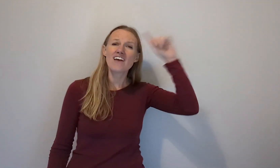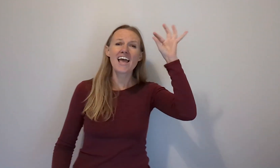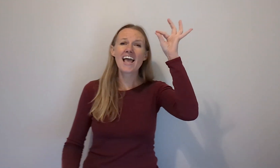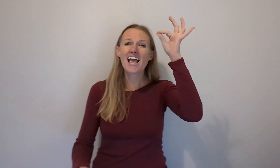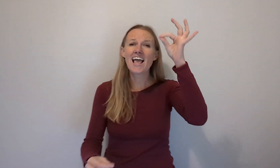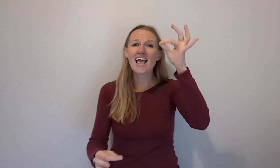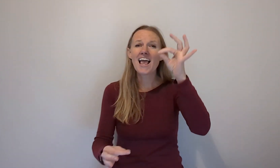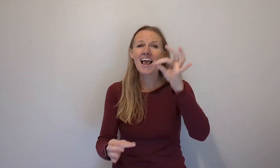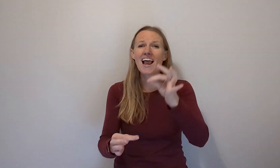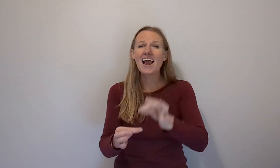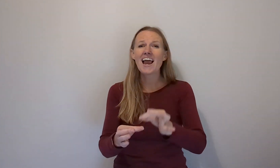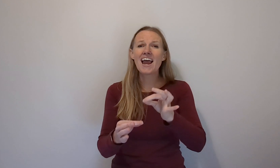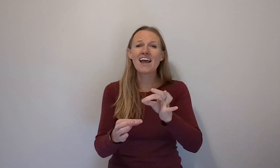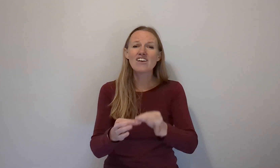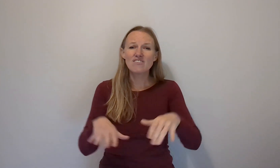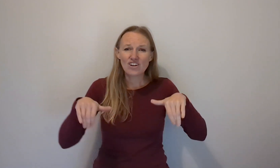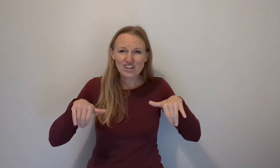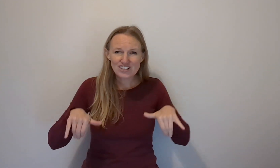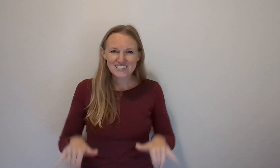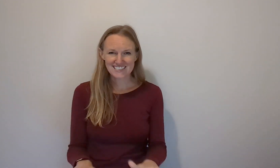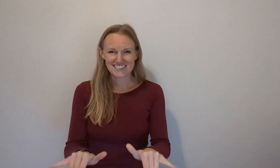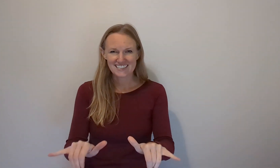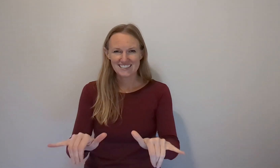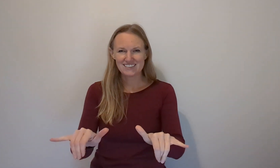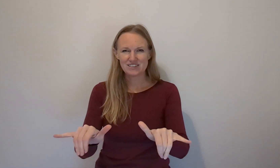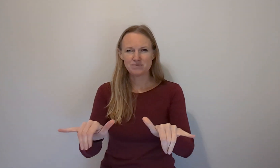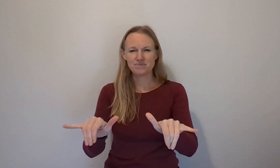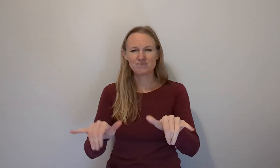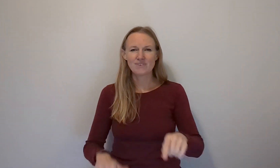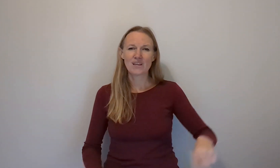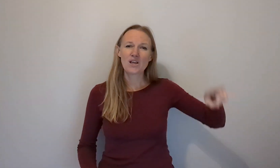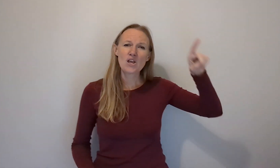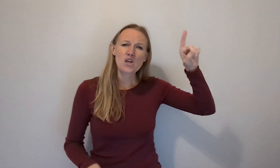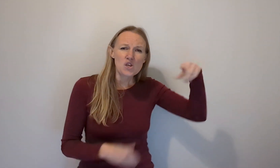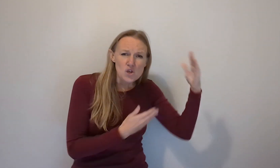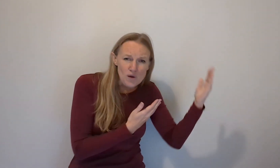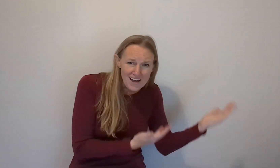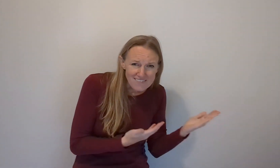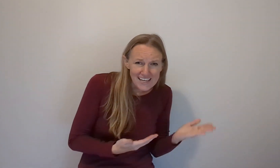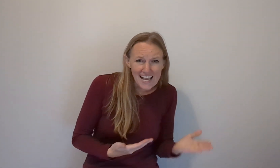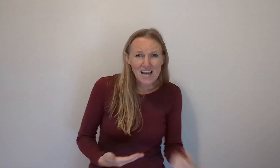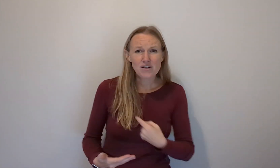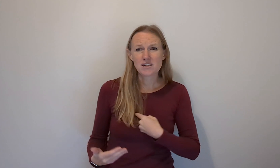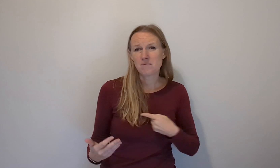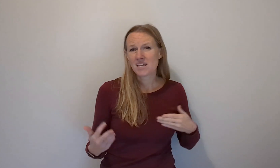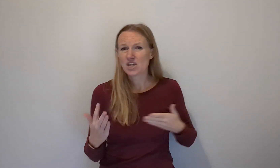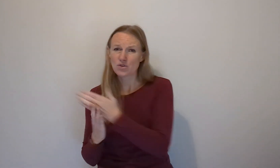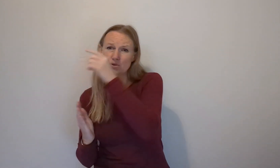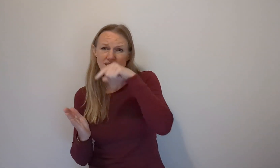faithful still You have carried me through